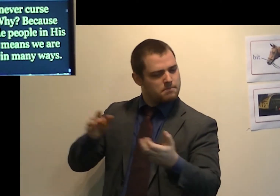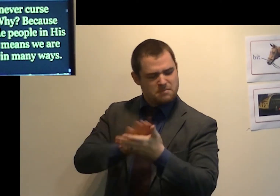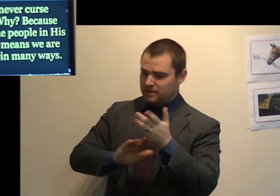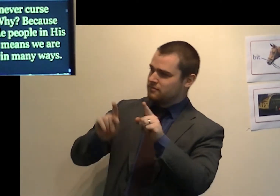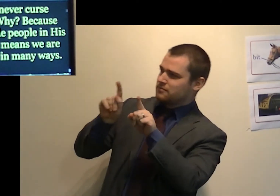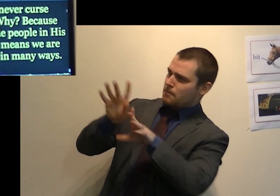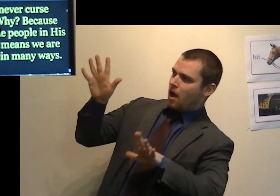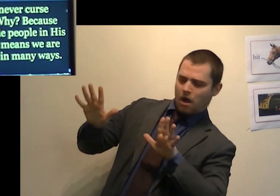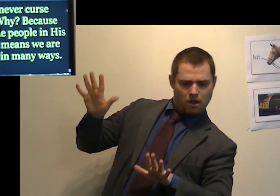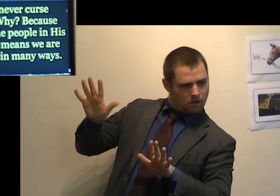God in many ways.